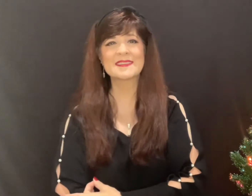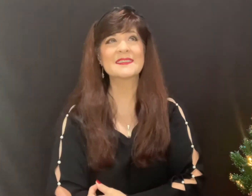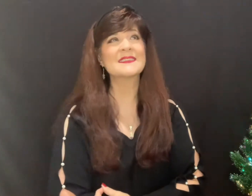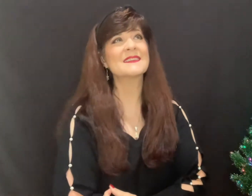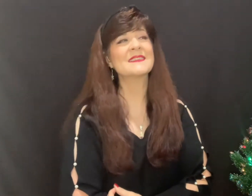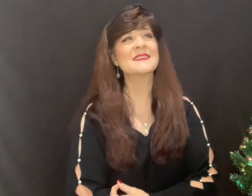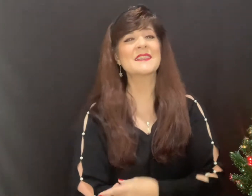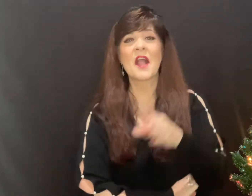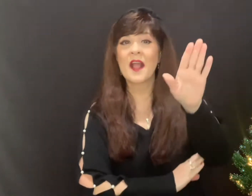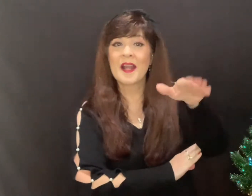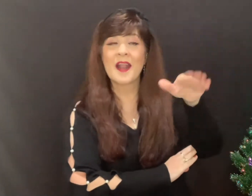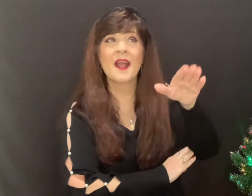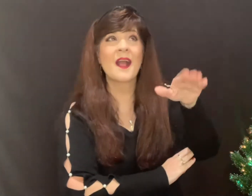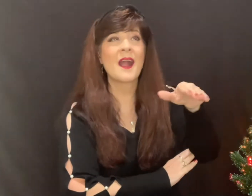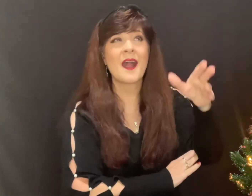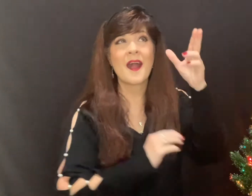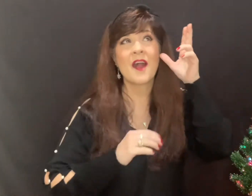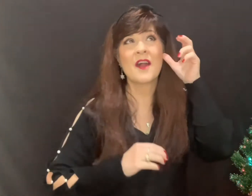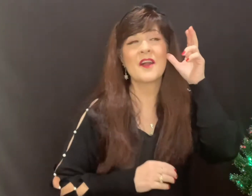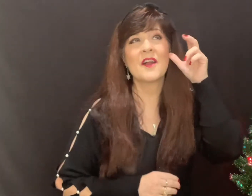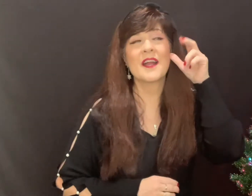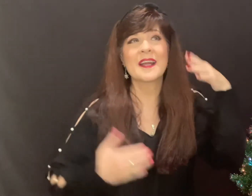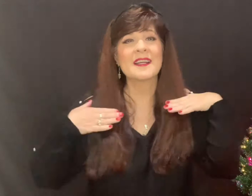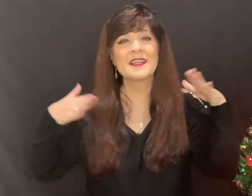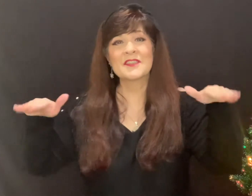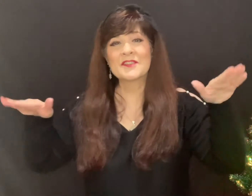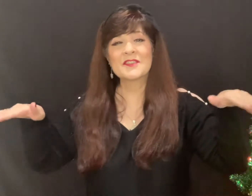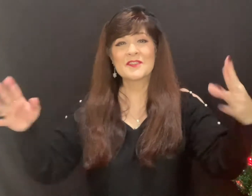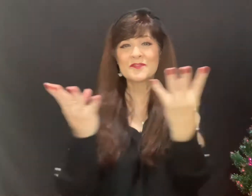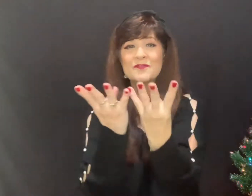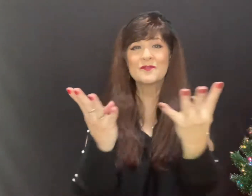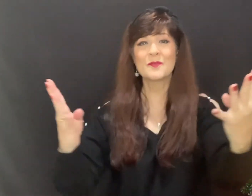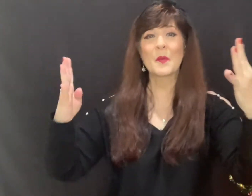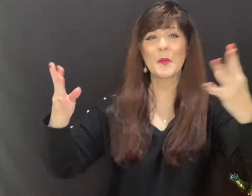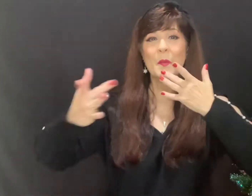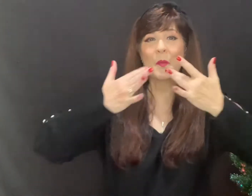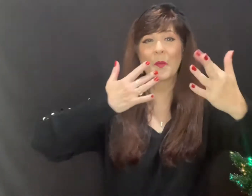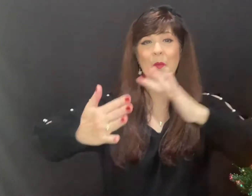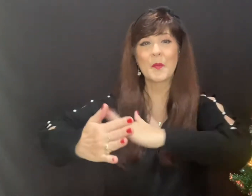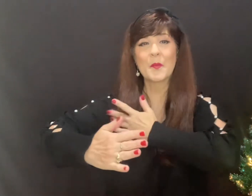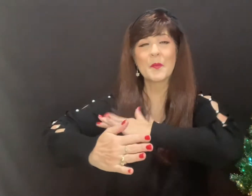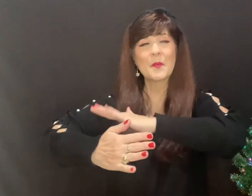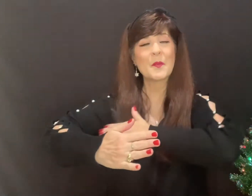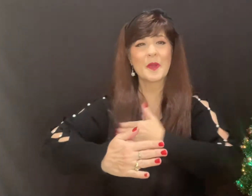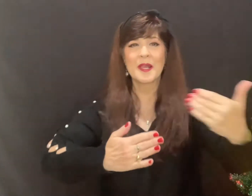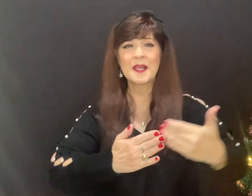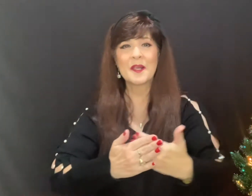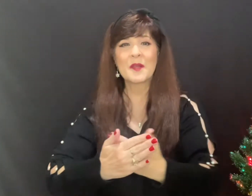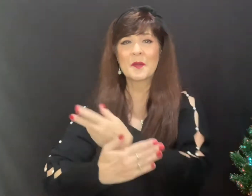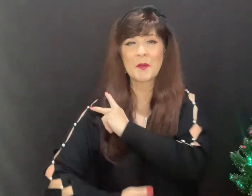Hark now, hear the angels sing a new king born